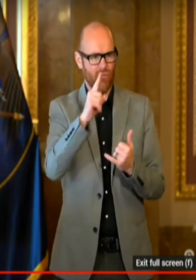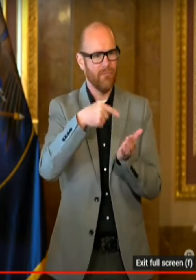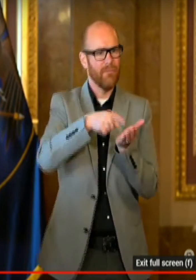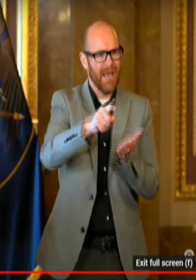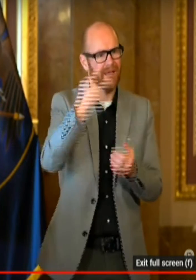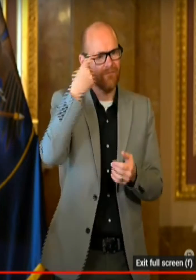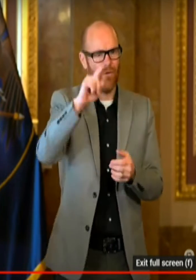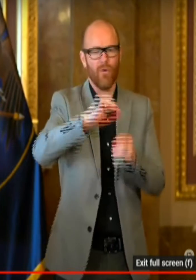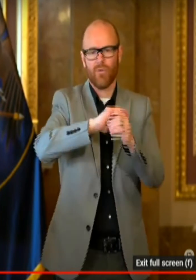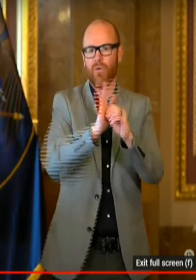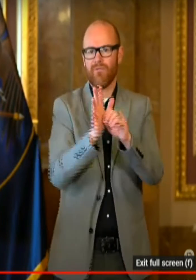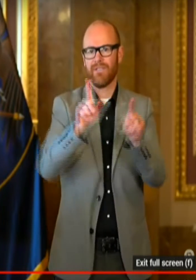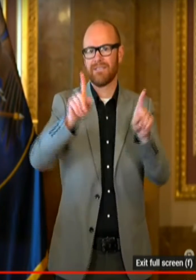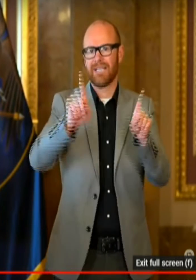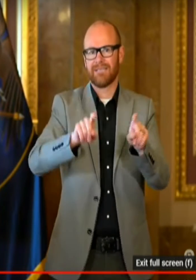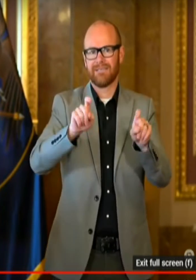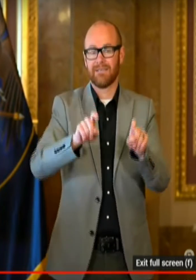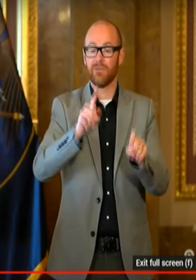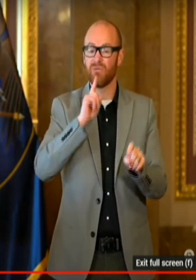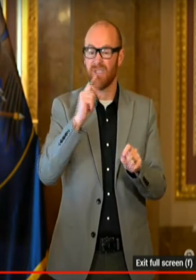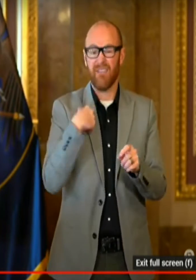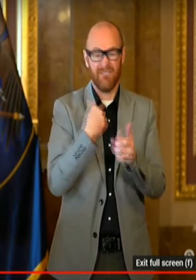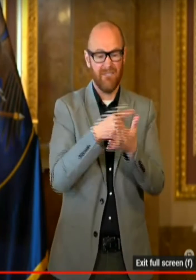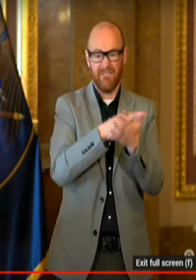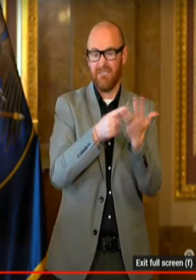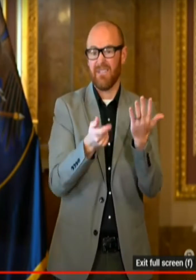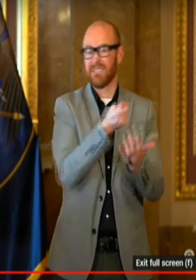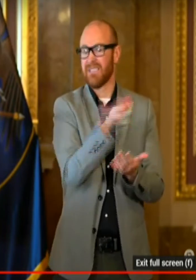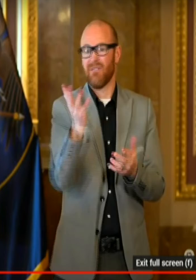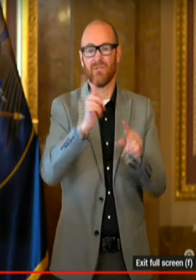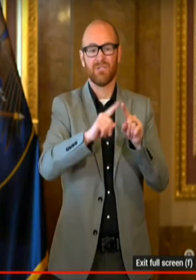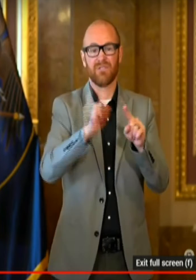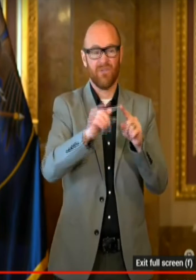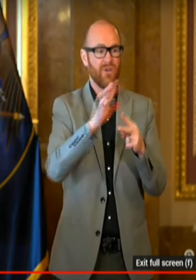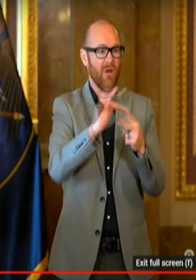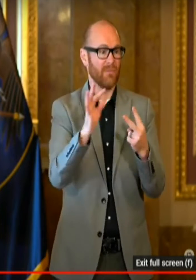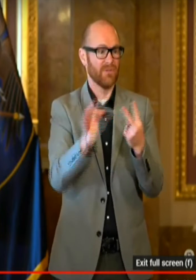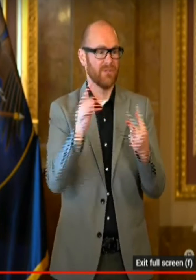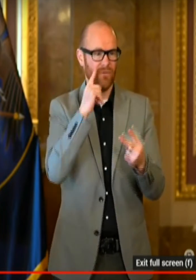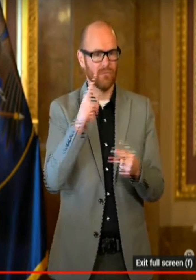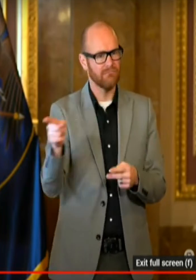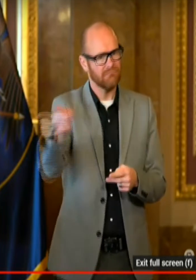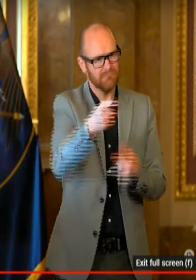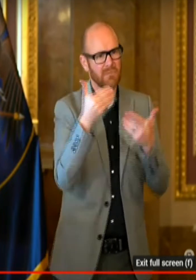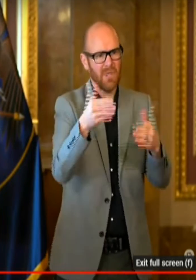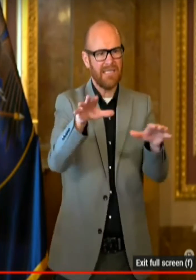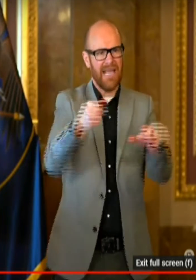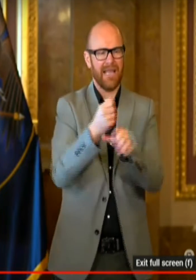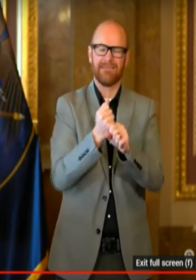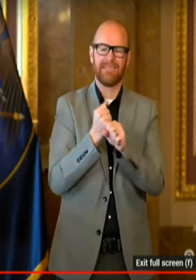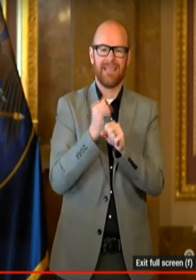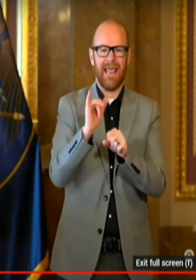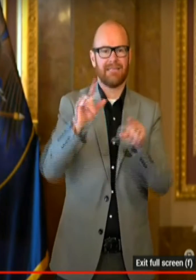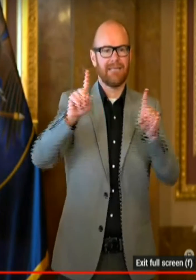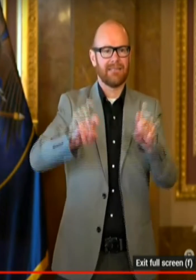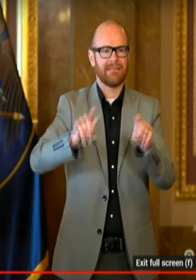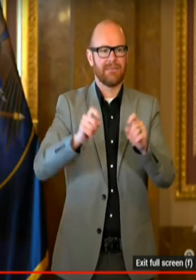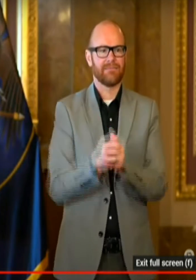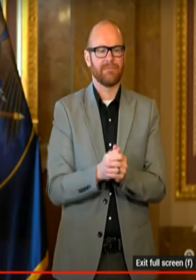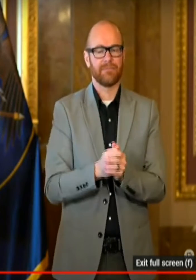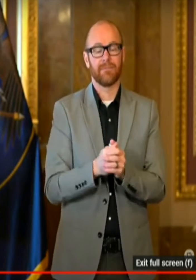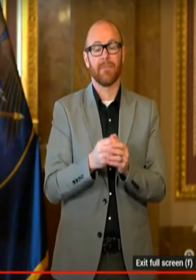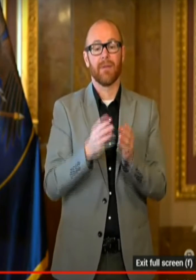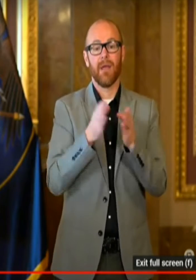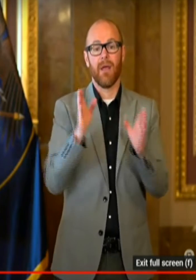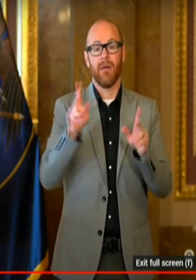individuals. So there's a lot of different options for members of our community to get this at-home testing. Public health will still have a role